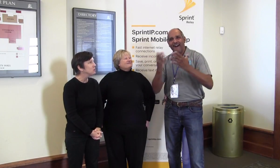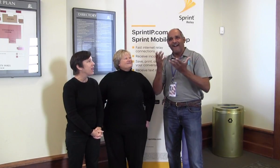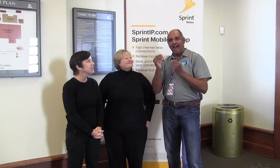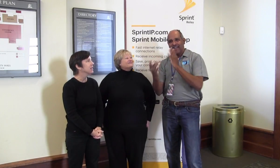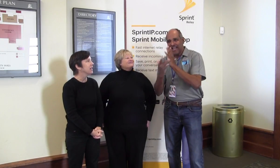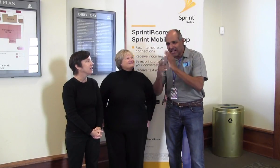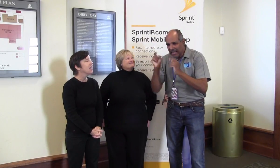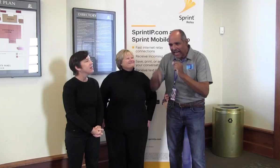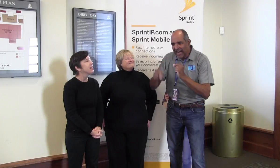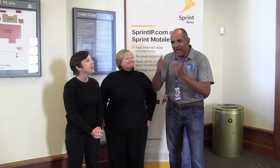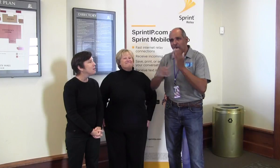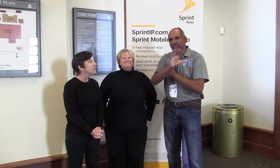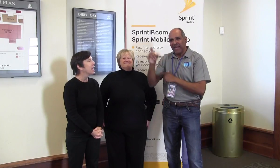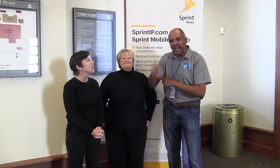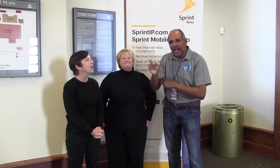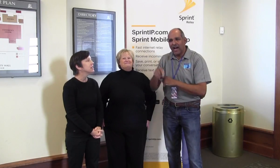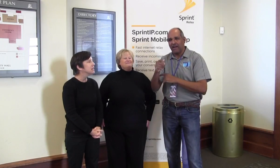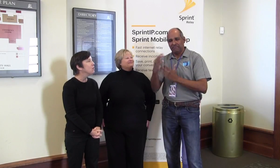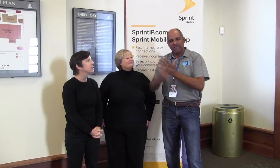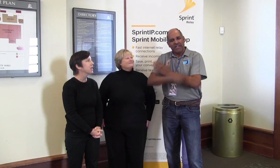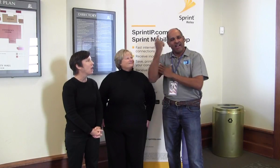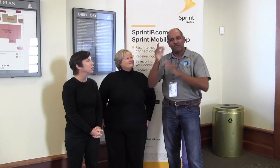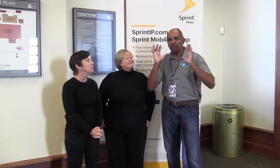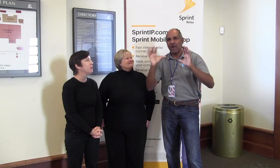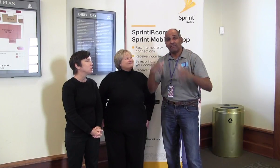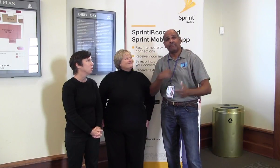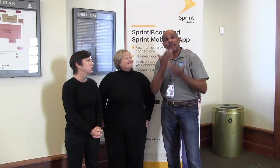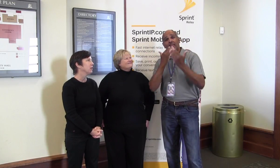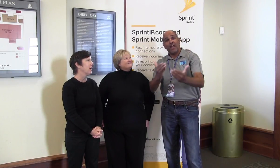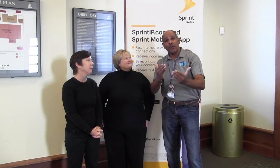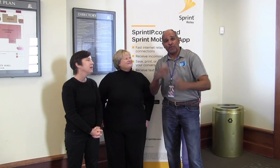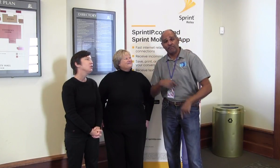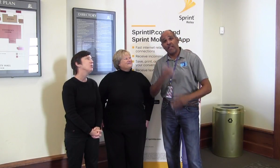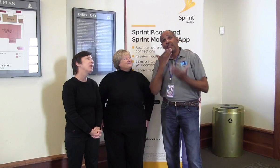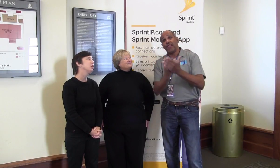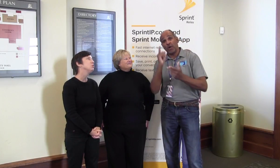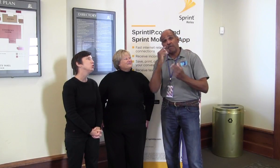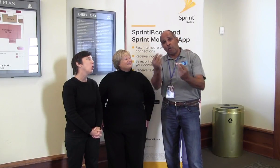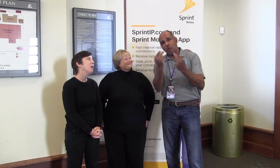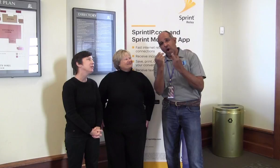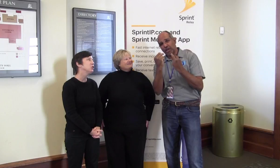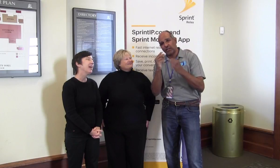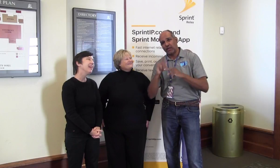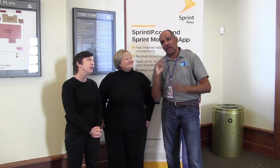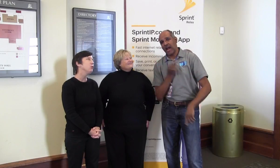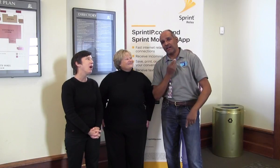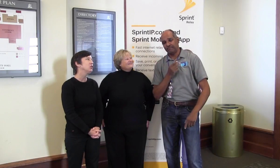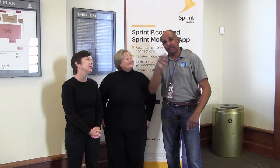to be isolated. They can come together and see what technology best works for them. So thank you so much. And thank you for watching.